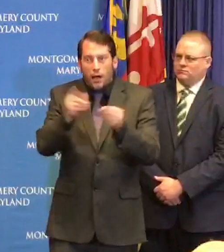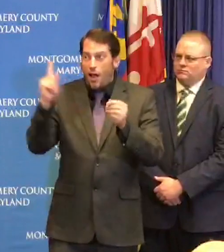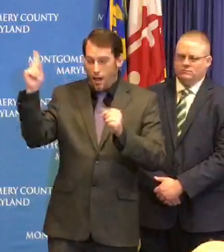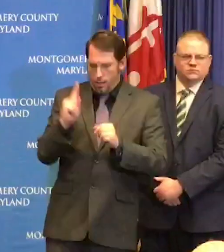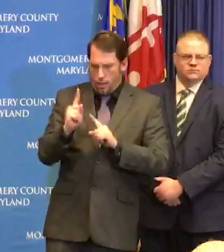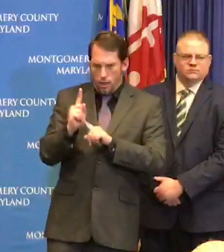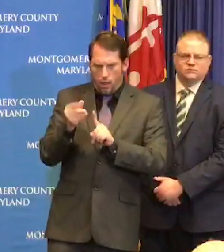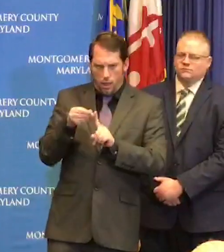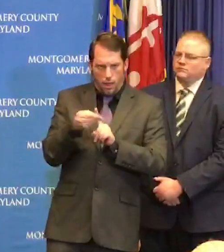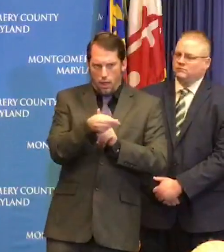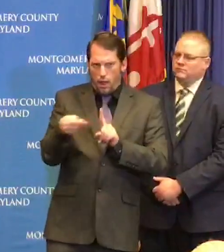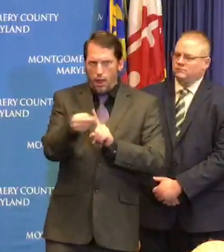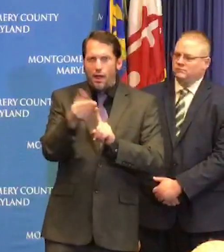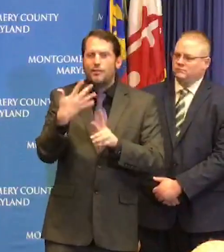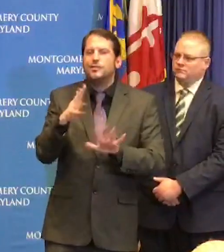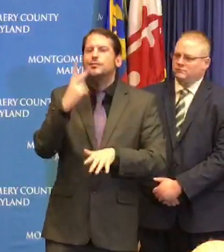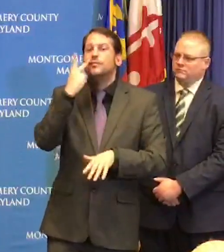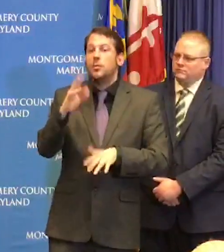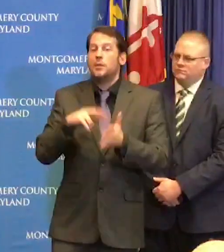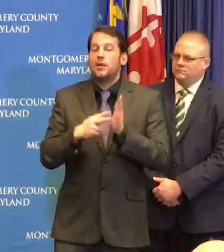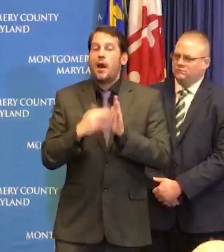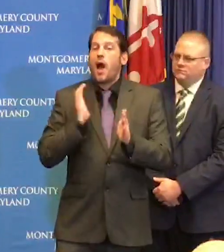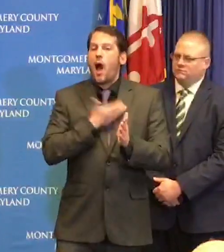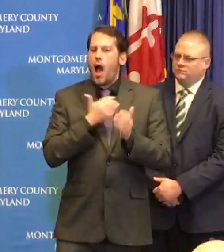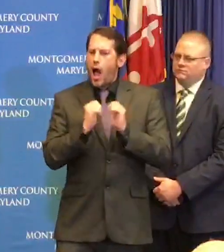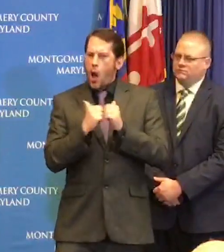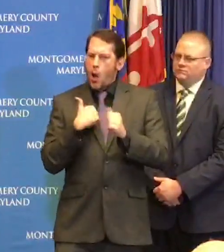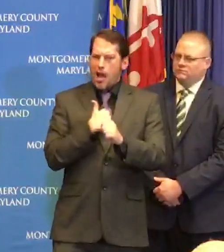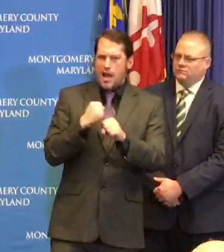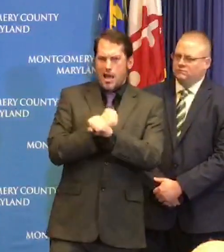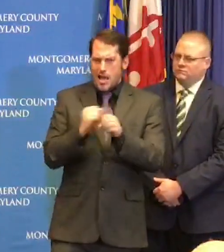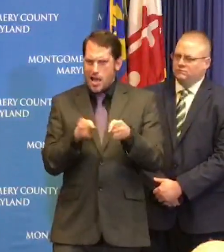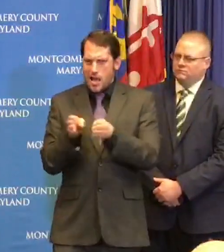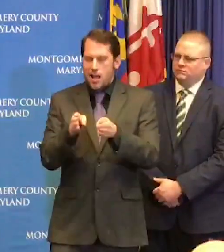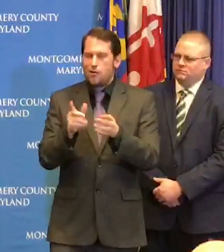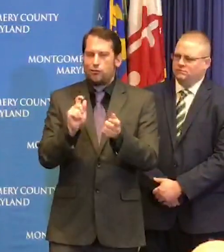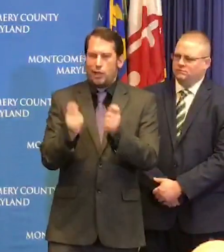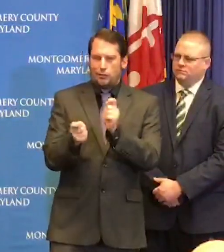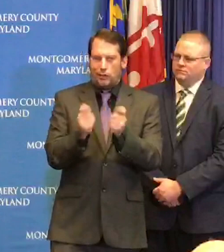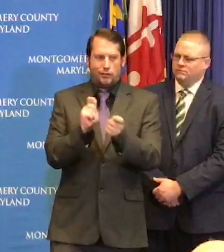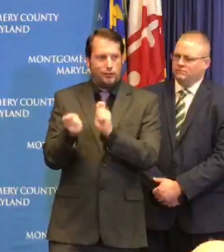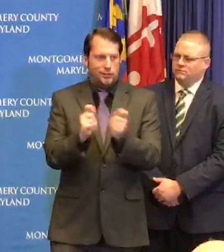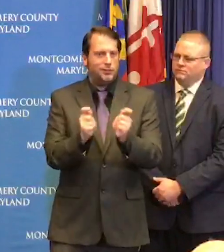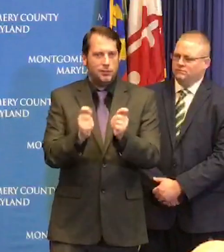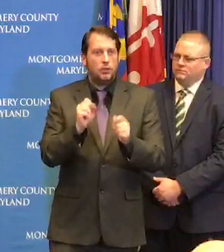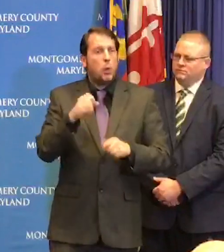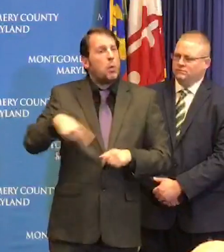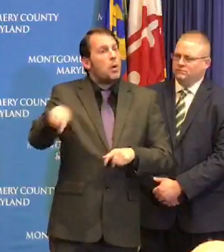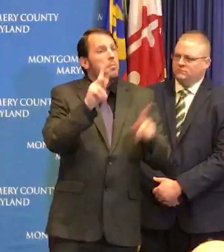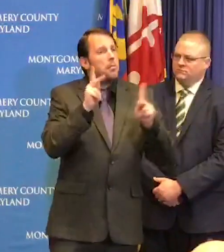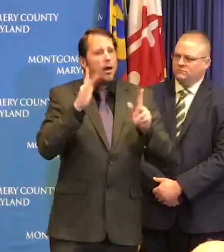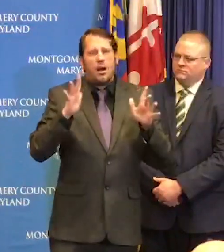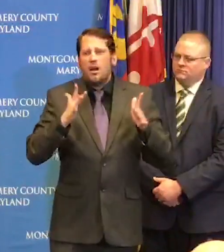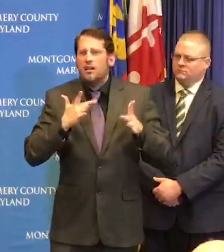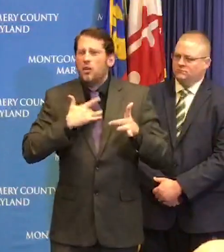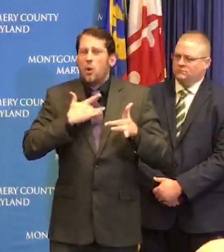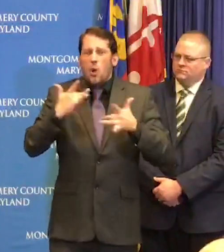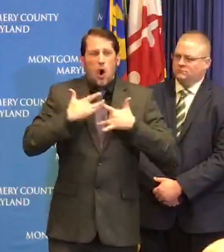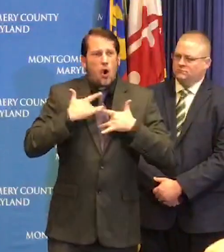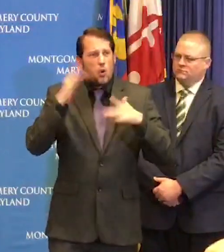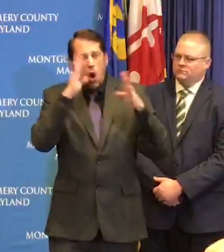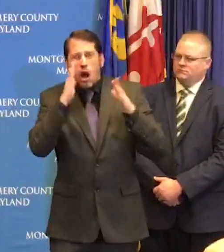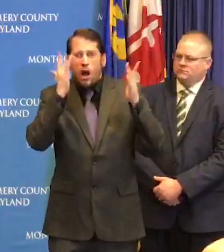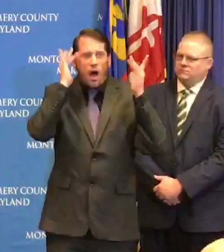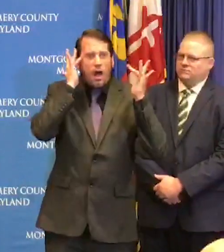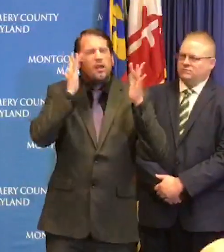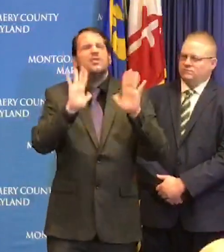we're doing but does not raise the level of suspicion and concern from what we talked about on last Friday a couple of things to highlight